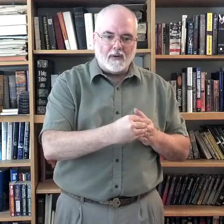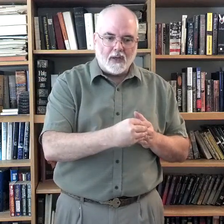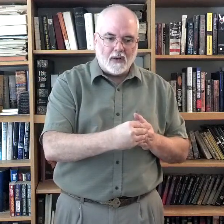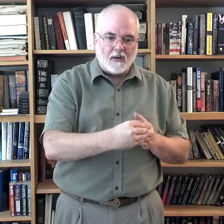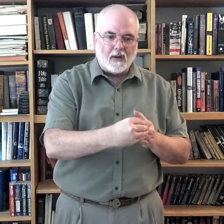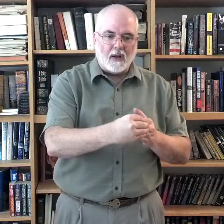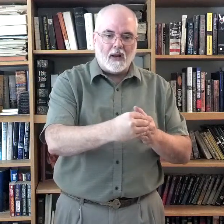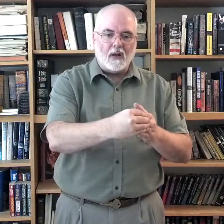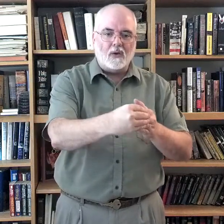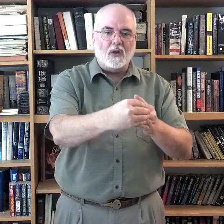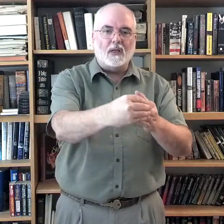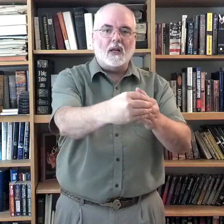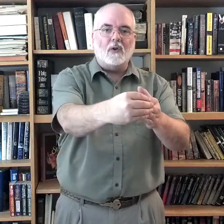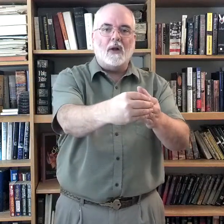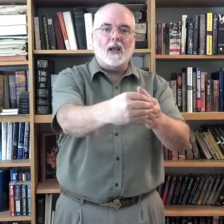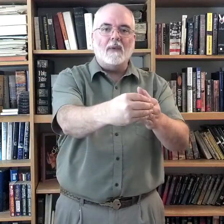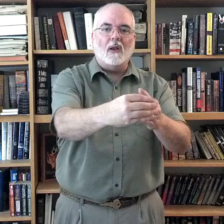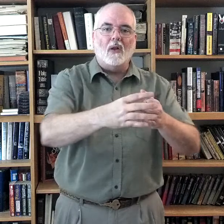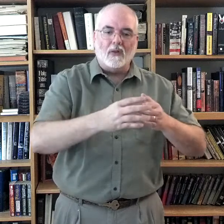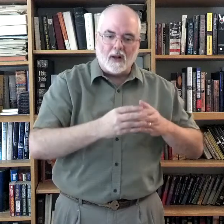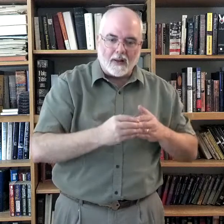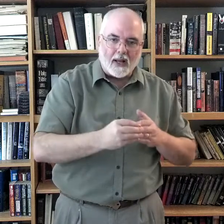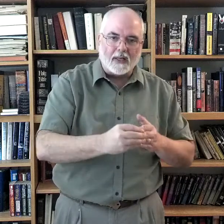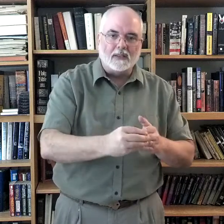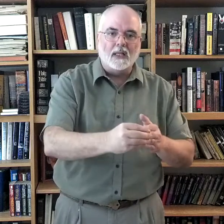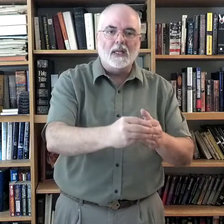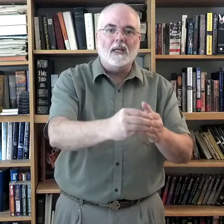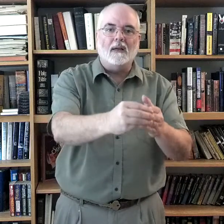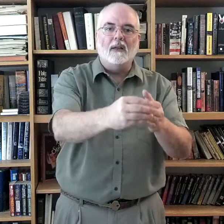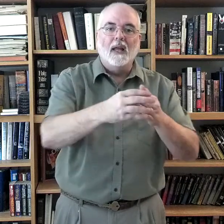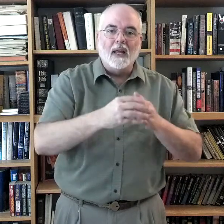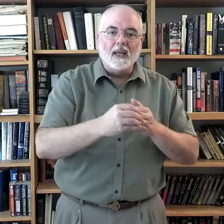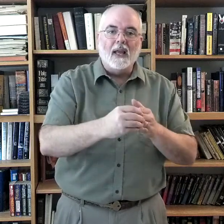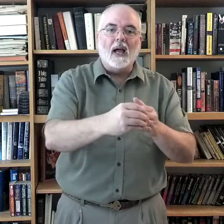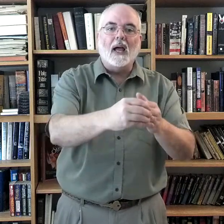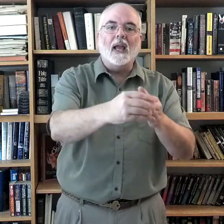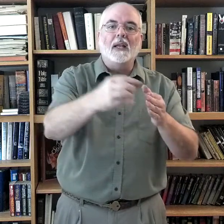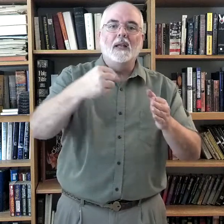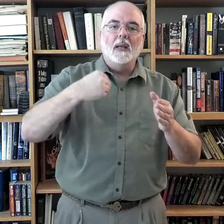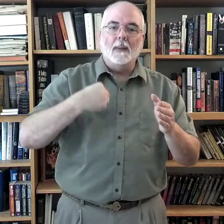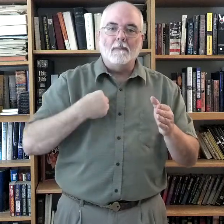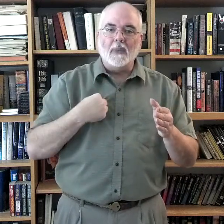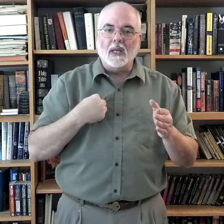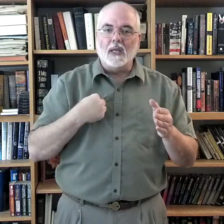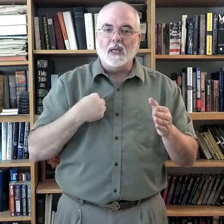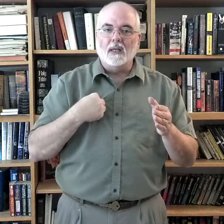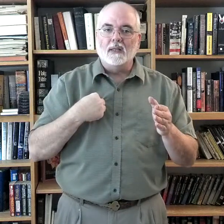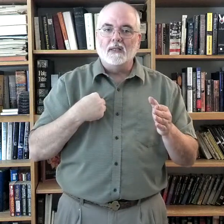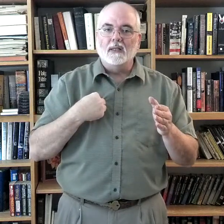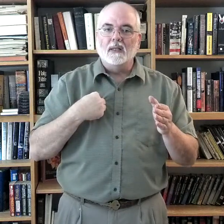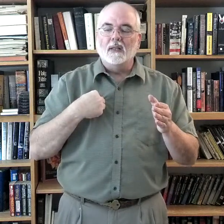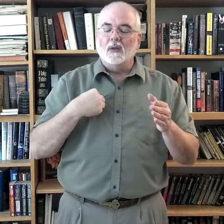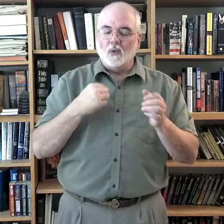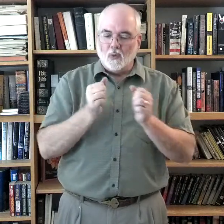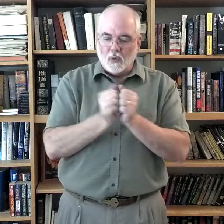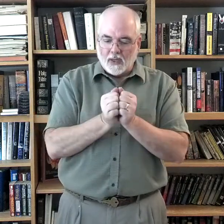here and you just kind of drag me along there. That is lead. Guide me with